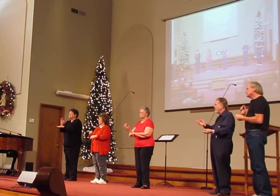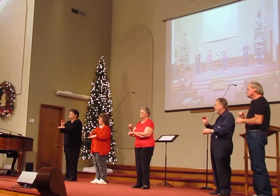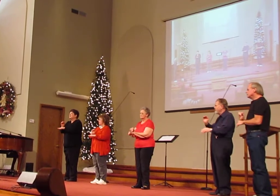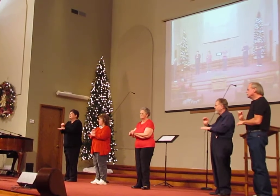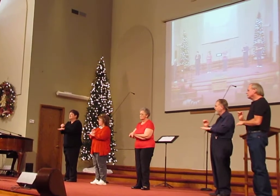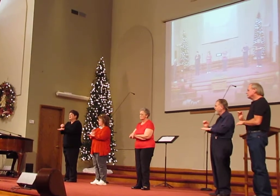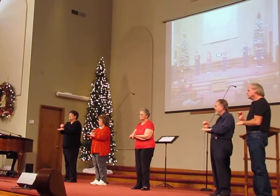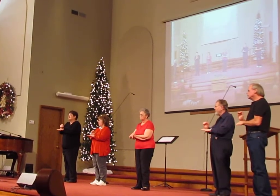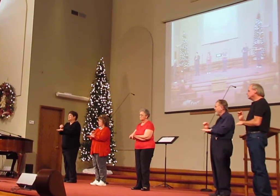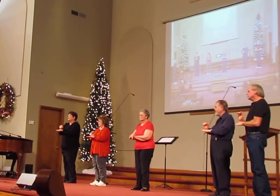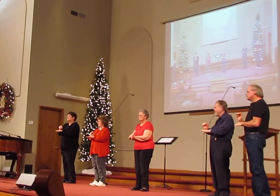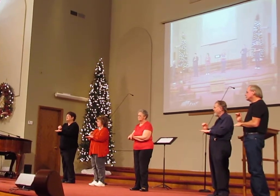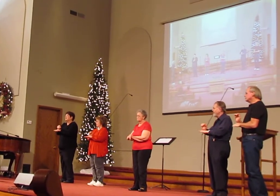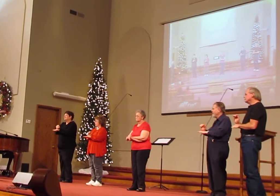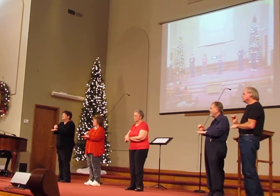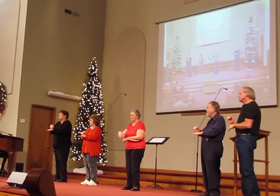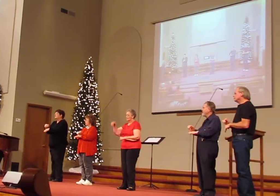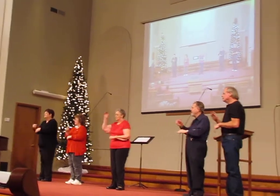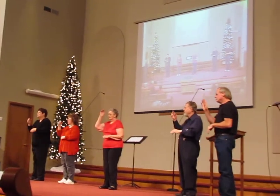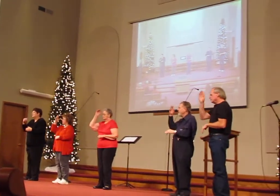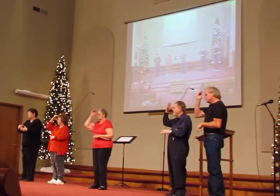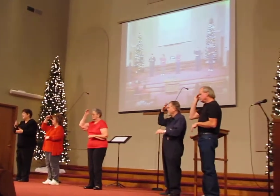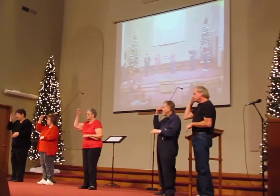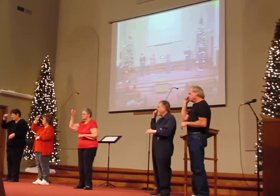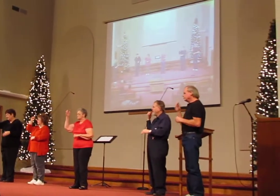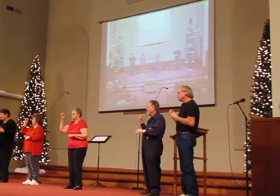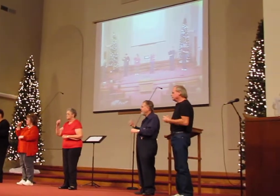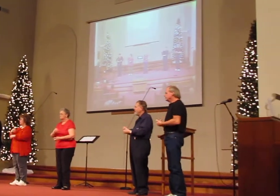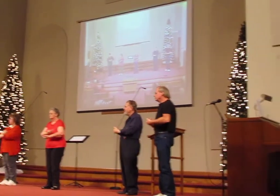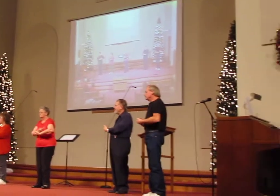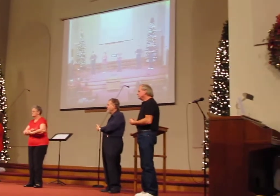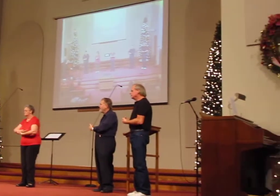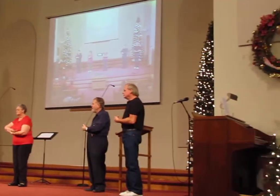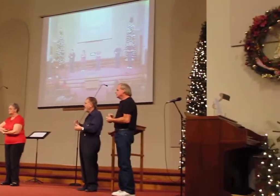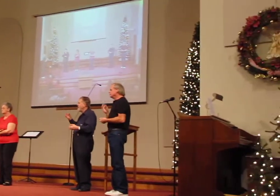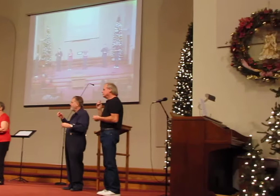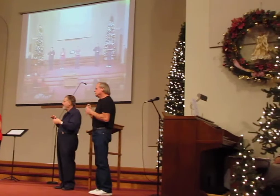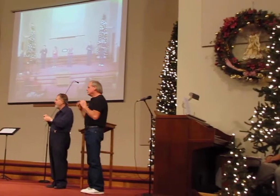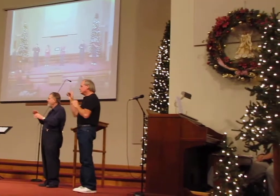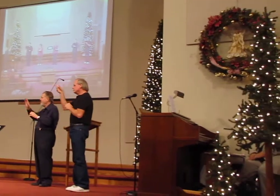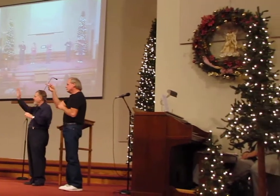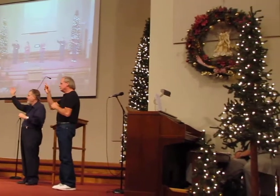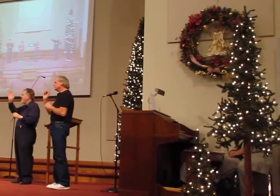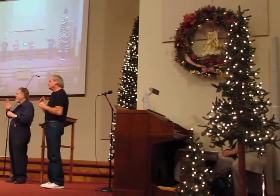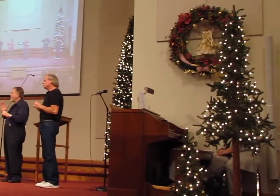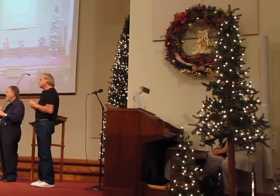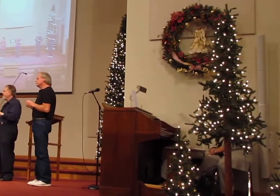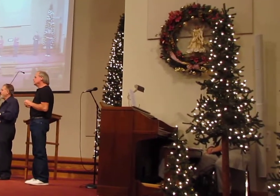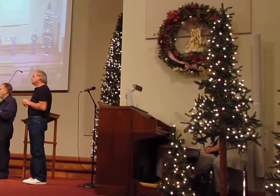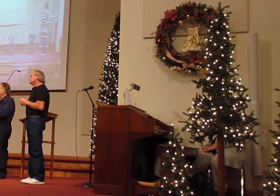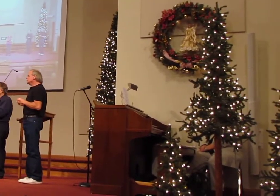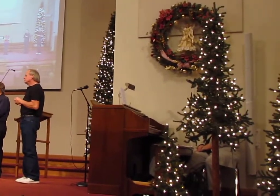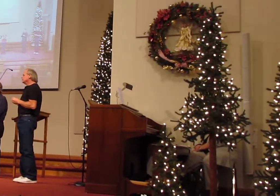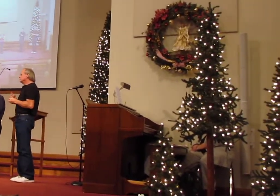night, son of God, love